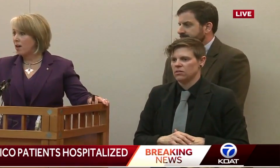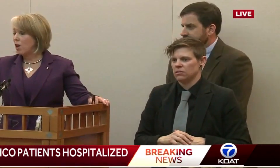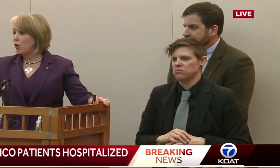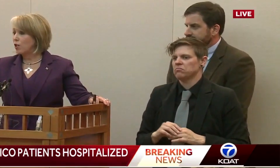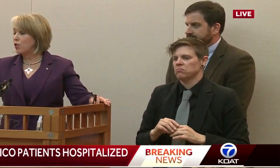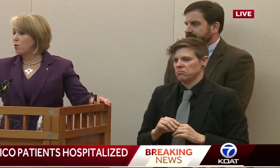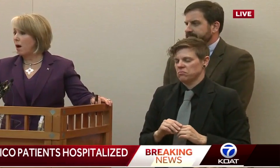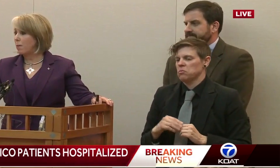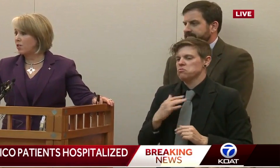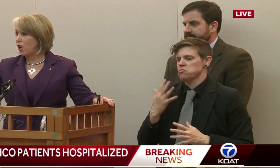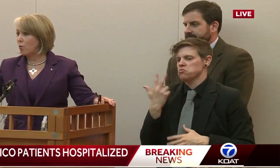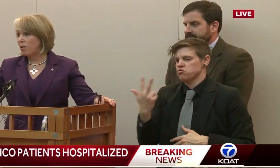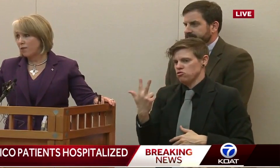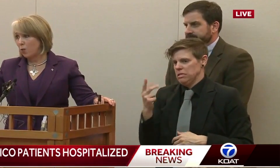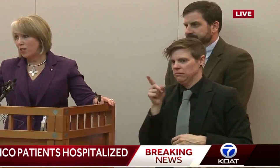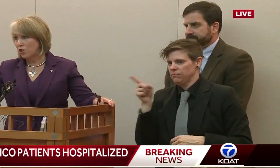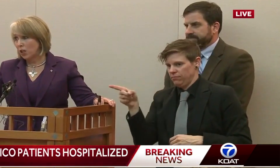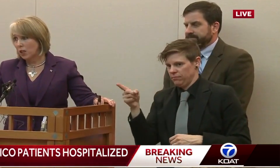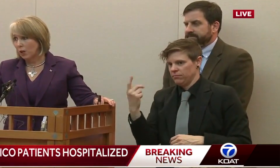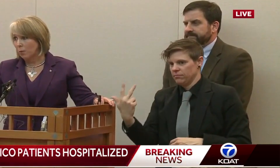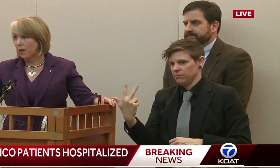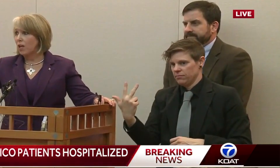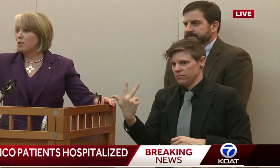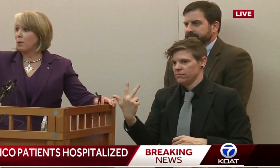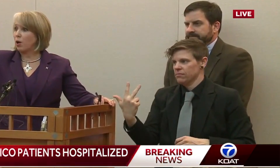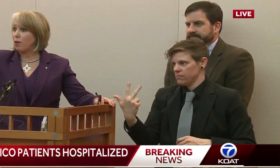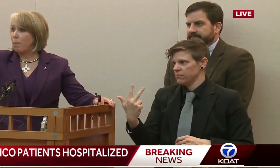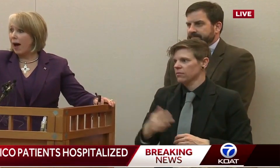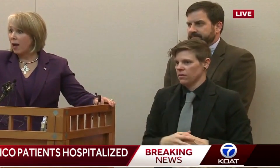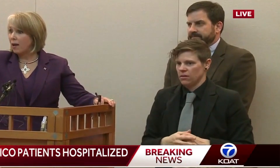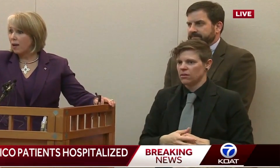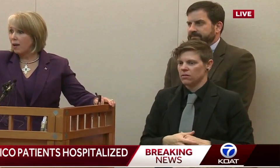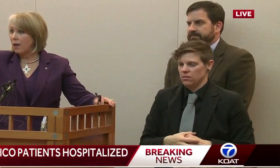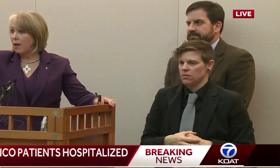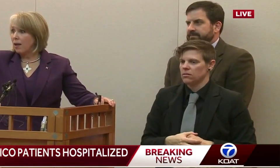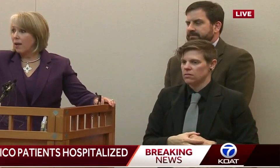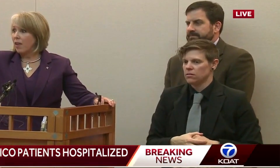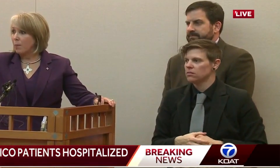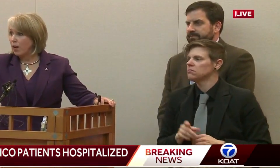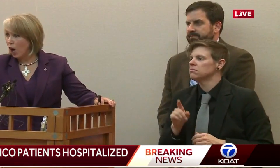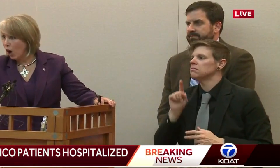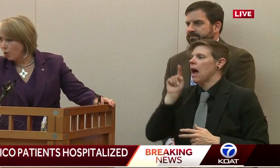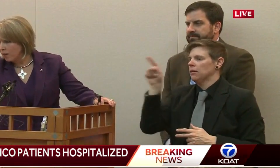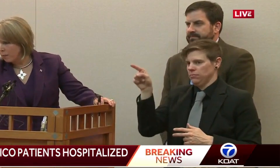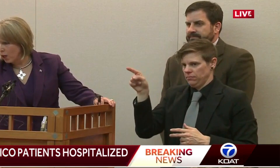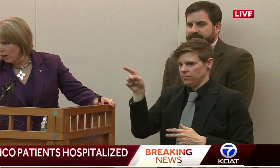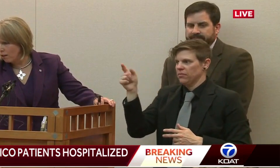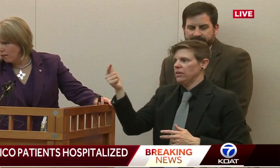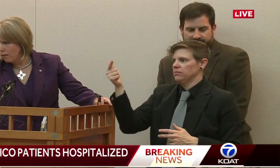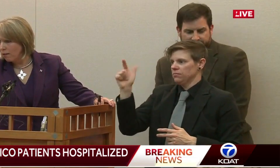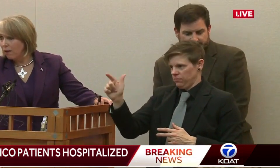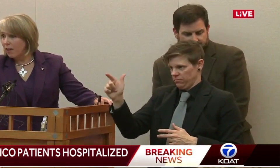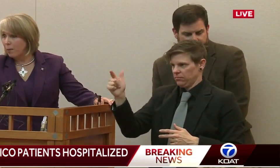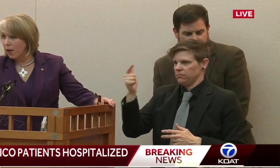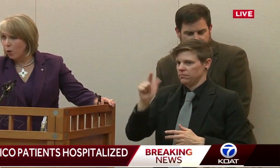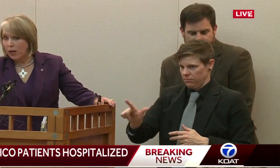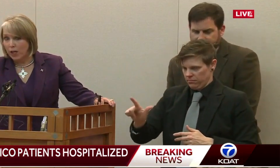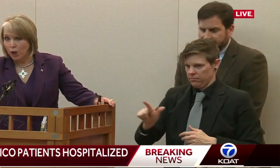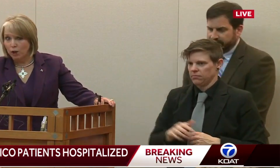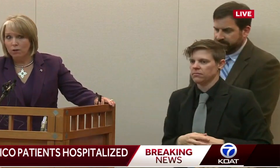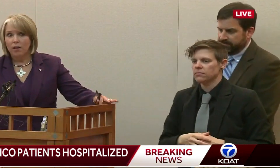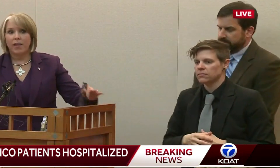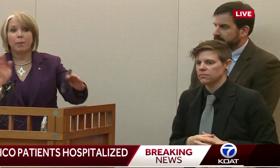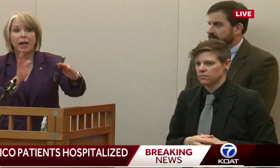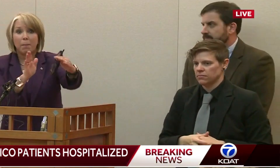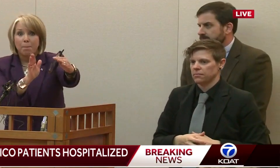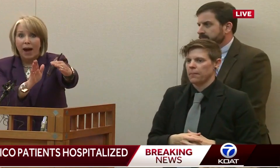on this side. Chris, you might be stuck with having to wait just a little bit. So I'm going to go to the back. Then I'm going to go in the middle. Then I'm going to go